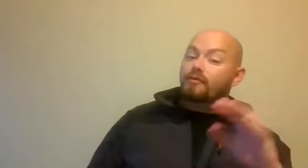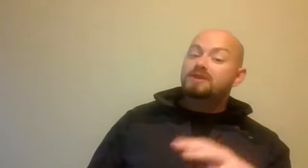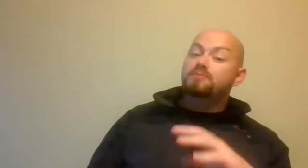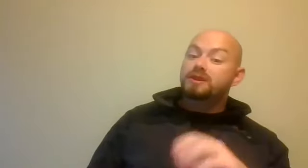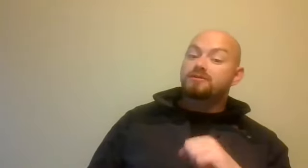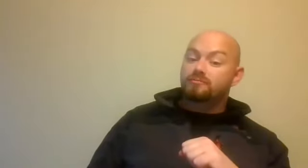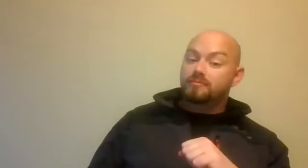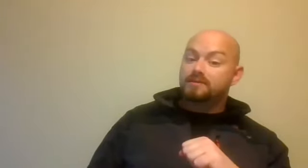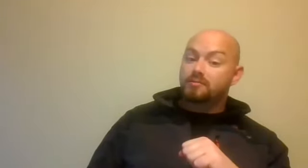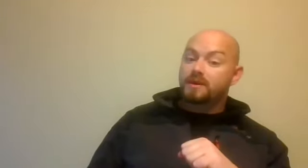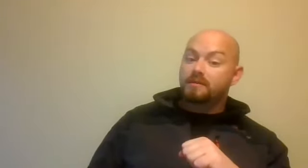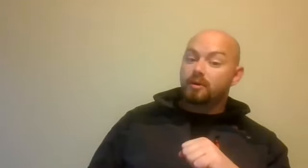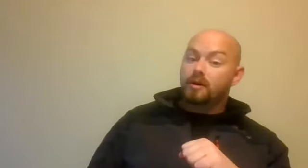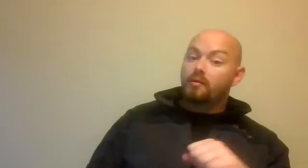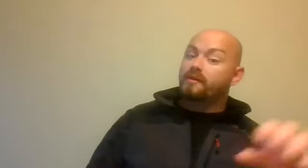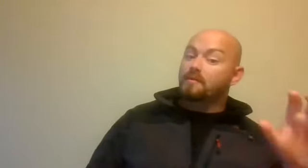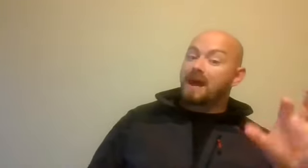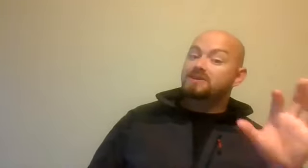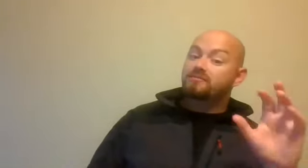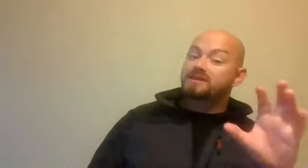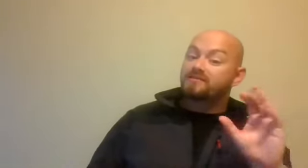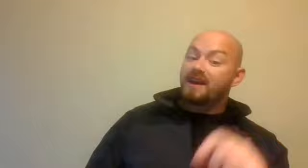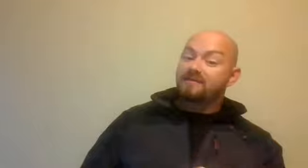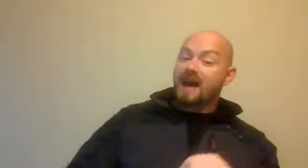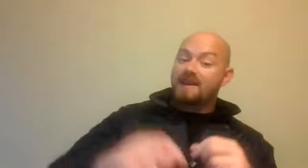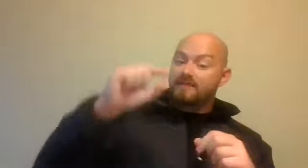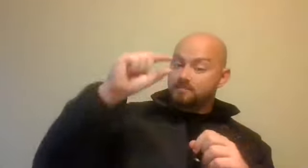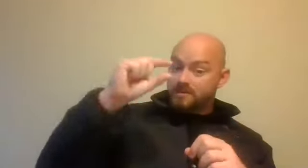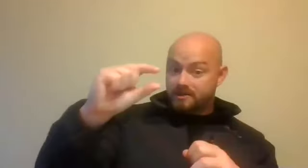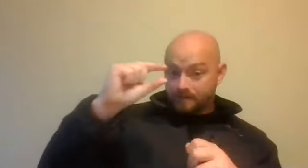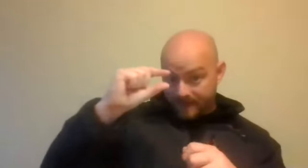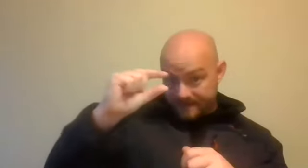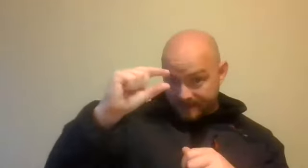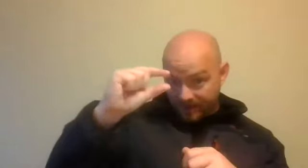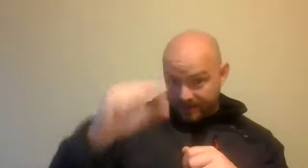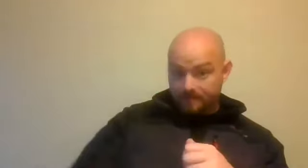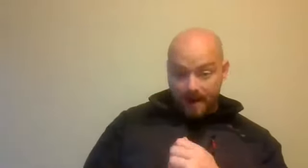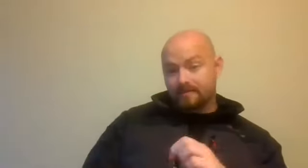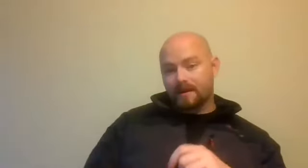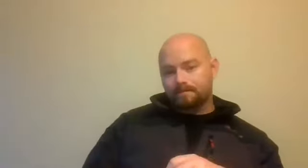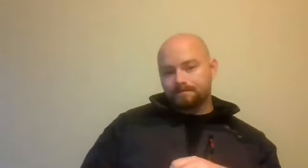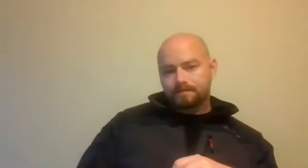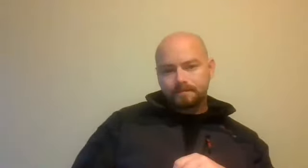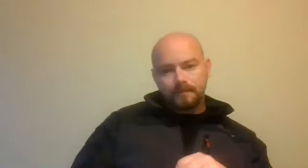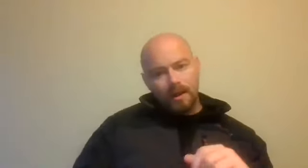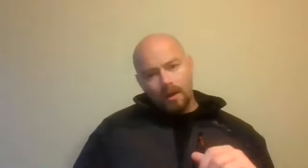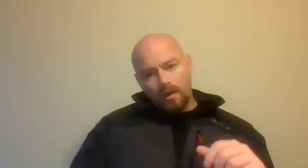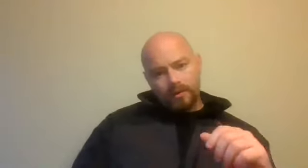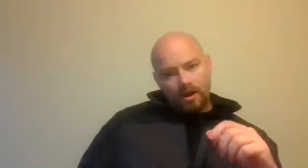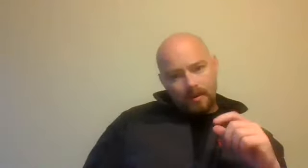an arrest procedure SOP anymore. We've got a managing risk of theft and arrest procedure. It's a tiny part of that. We talk